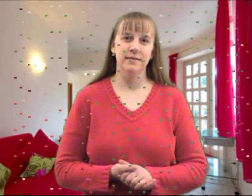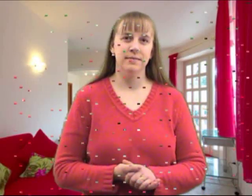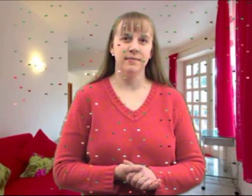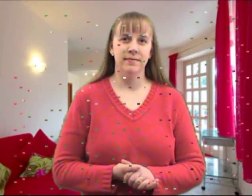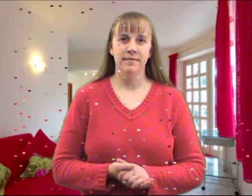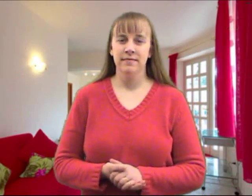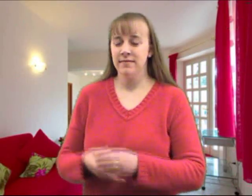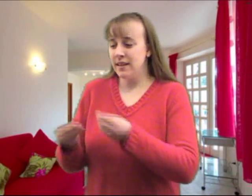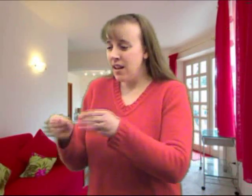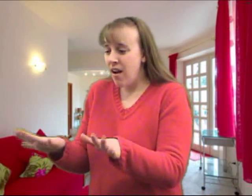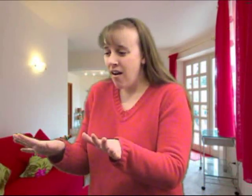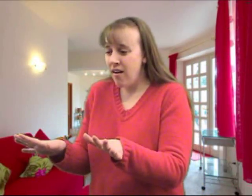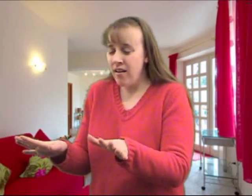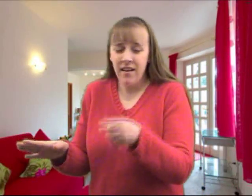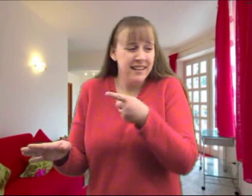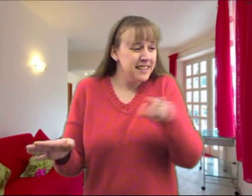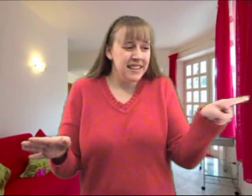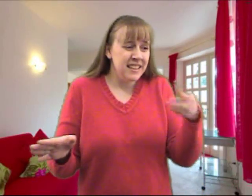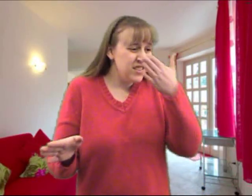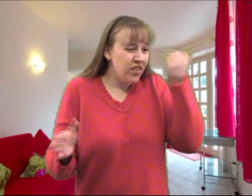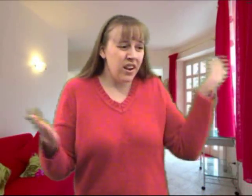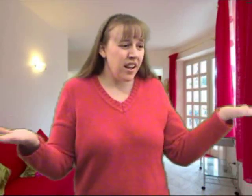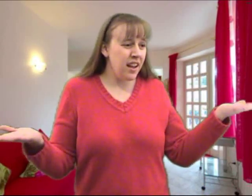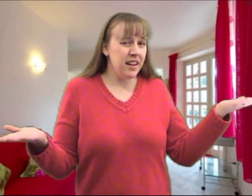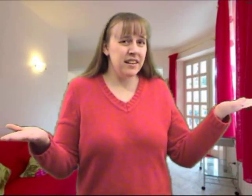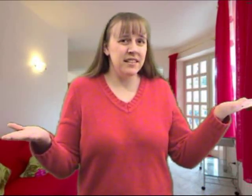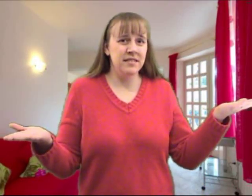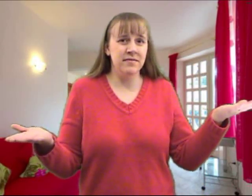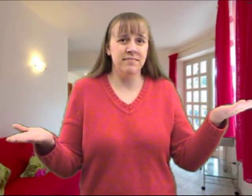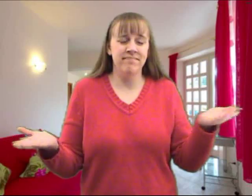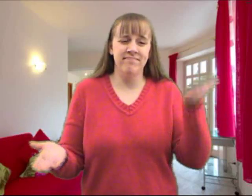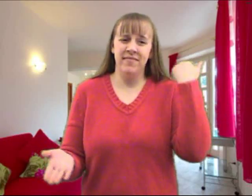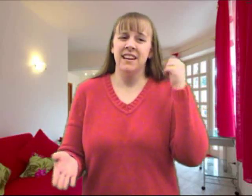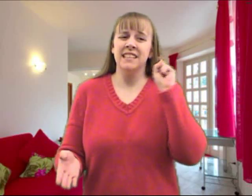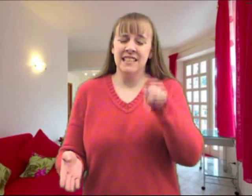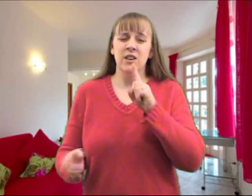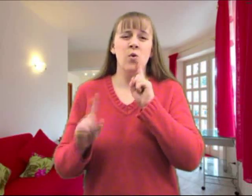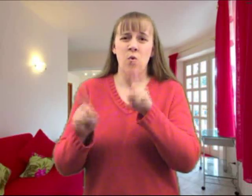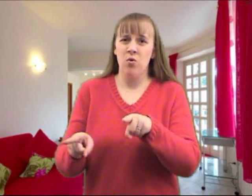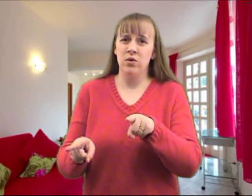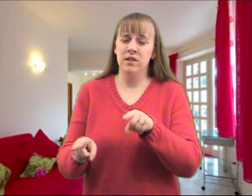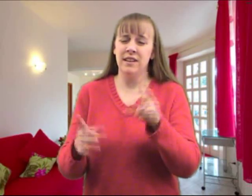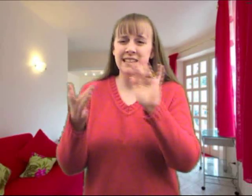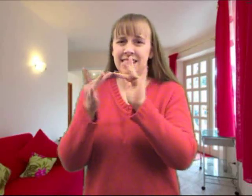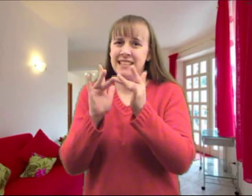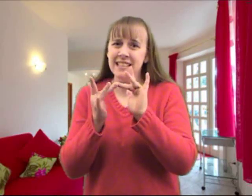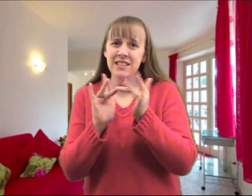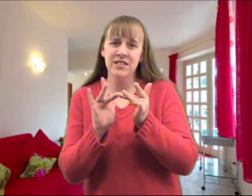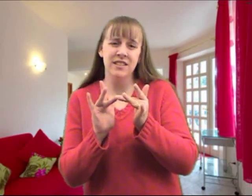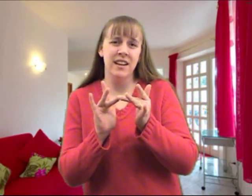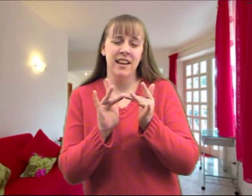Did it get lost? Did they just forget? Should I have ordered on the internet?